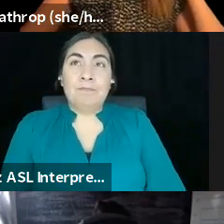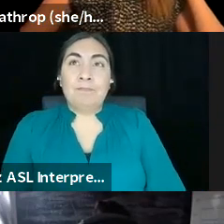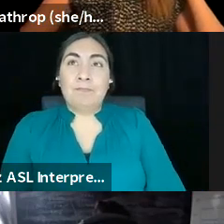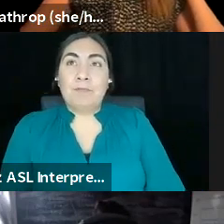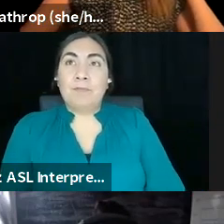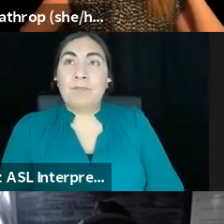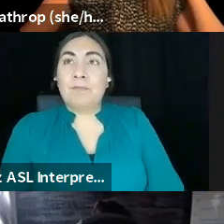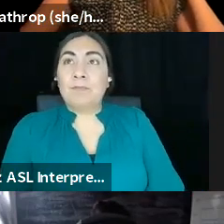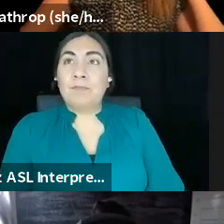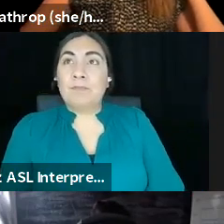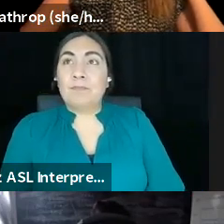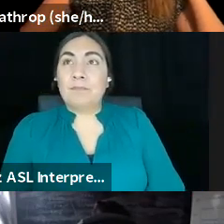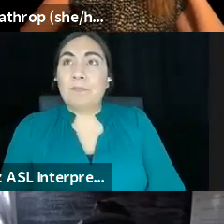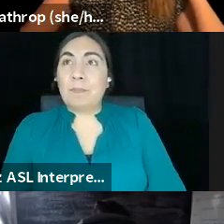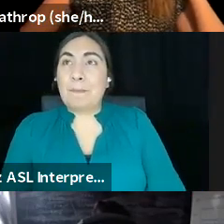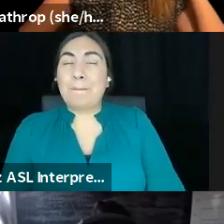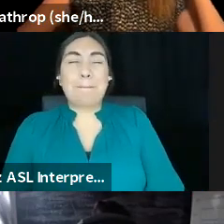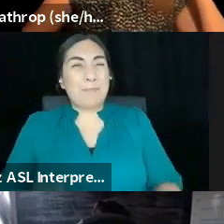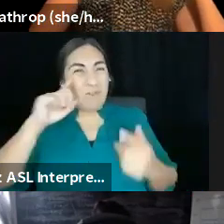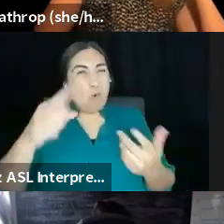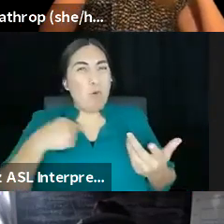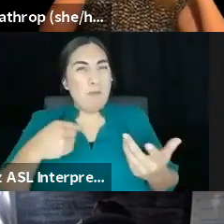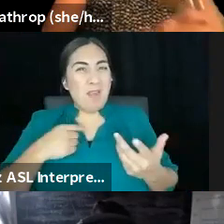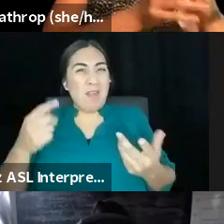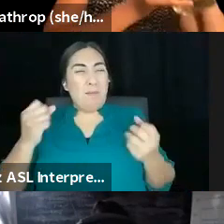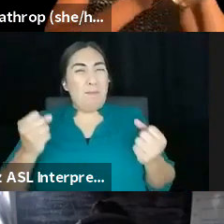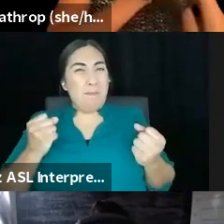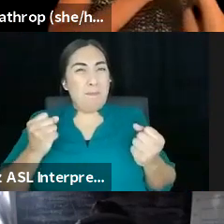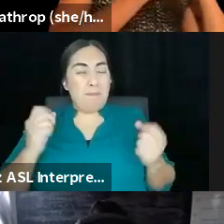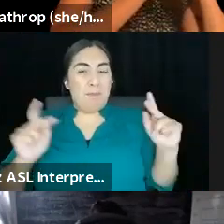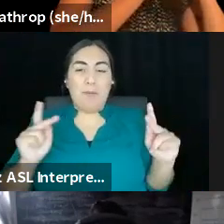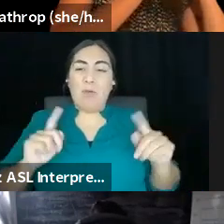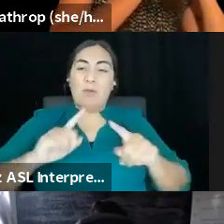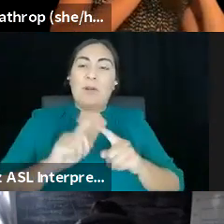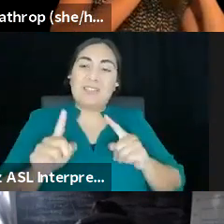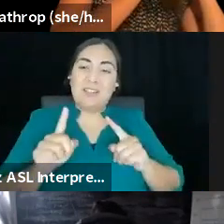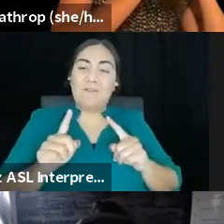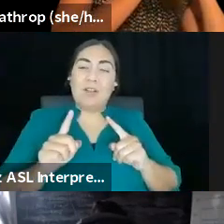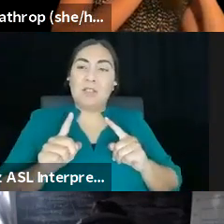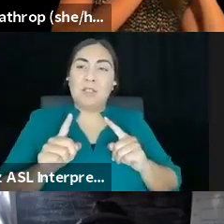different, um, points on their work of actually bringing, um,